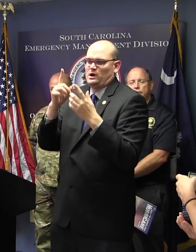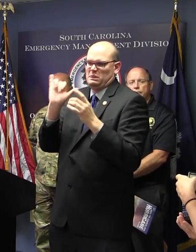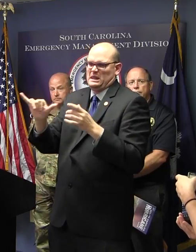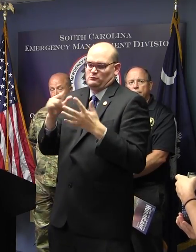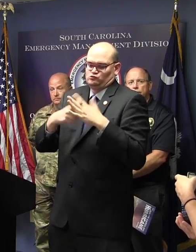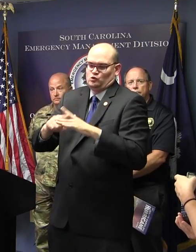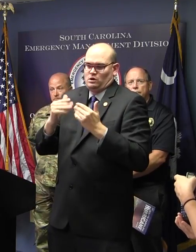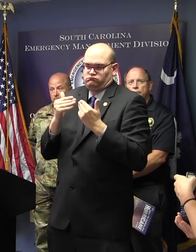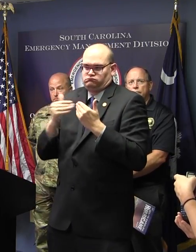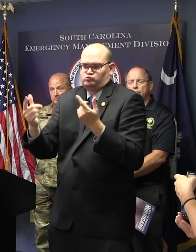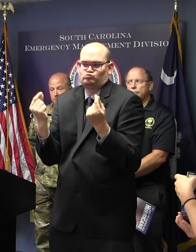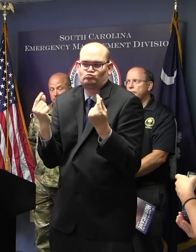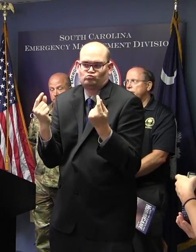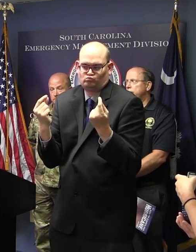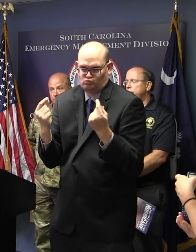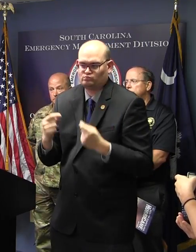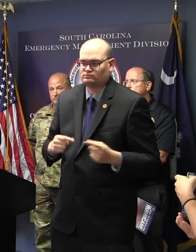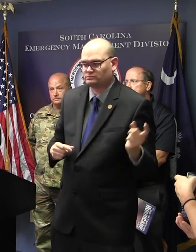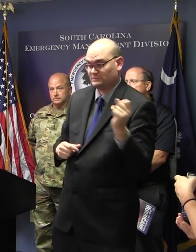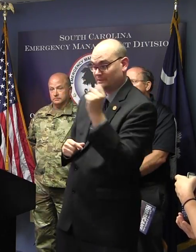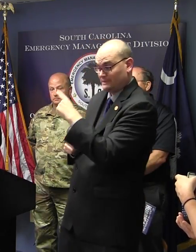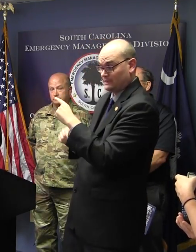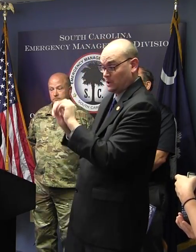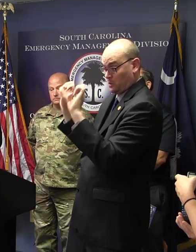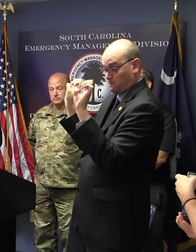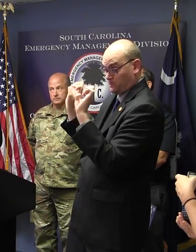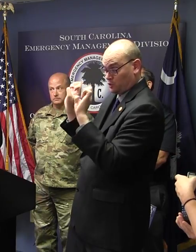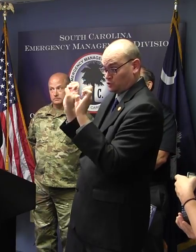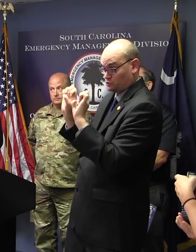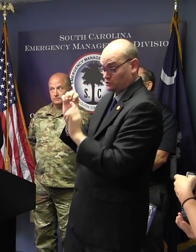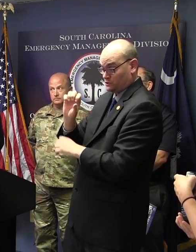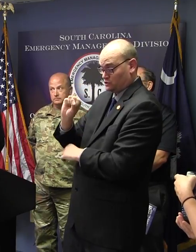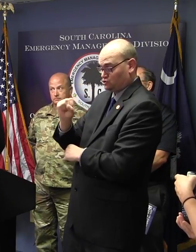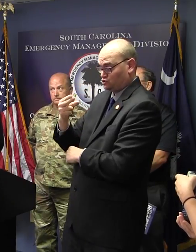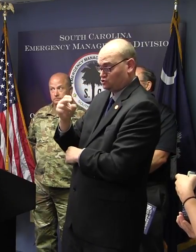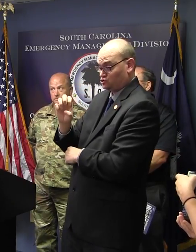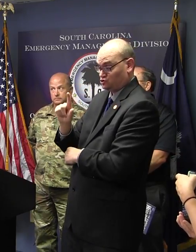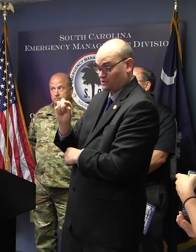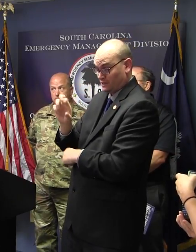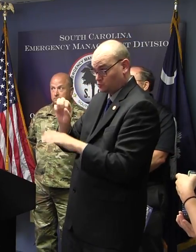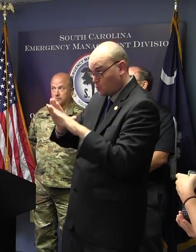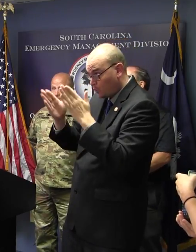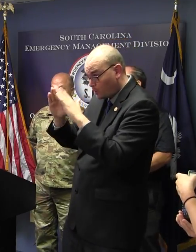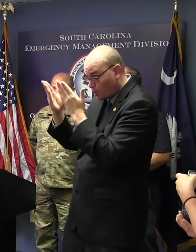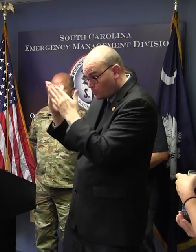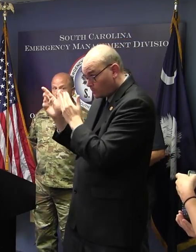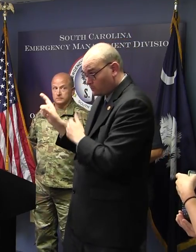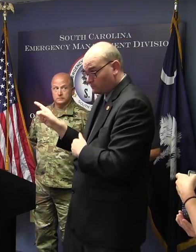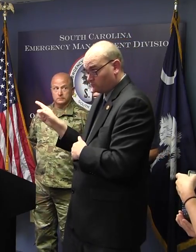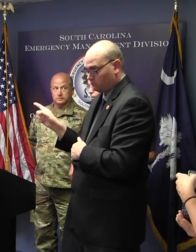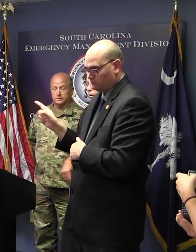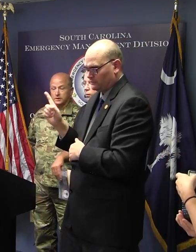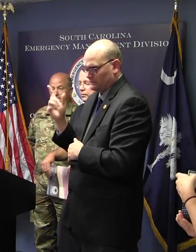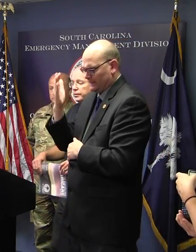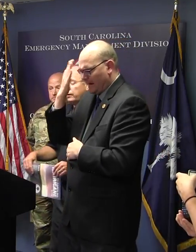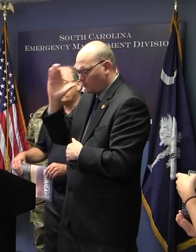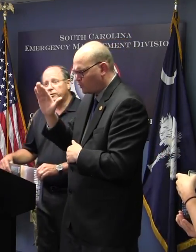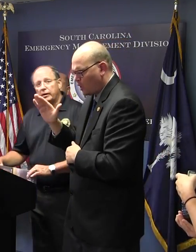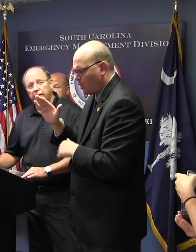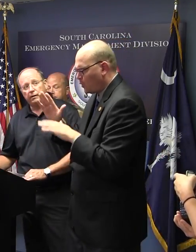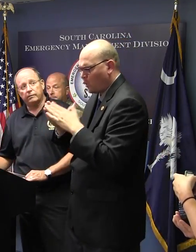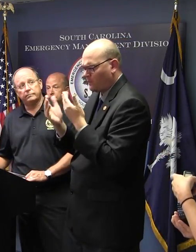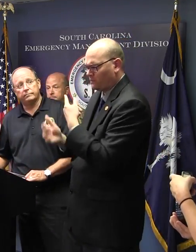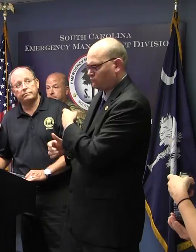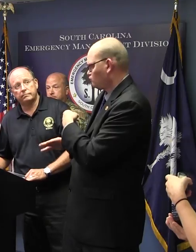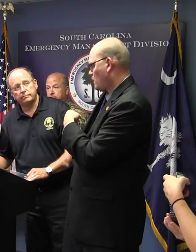already open for folks who would like to get out early, just in case? I don't know that it is open yet. No, there's none